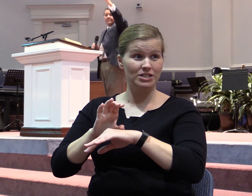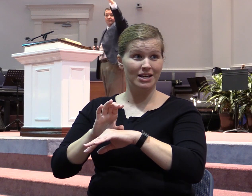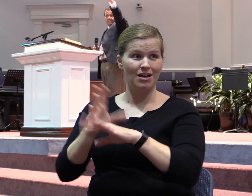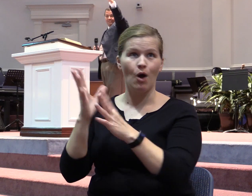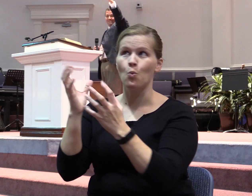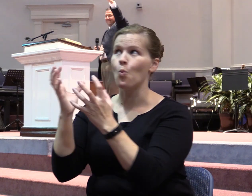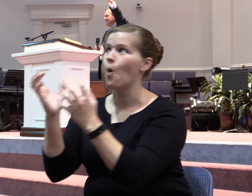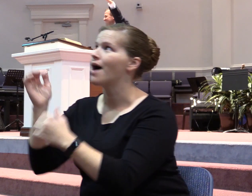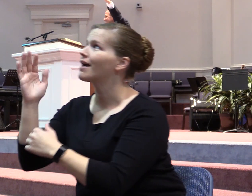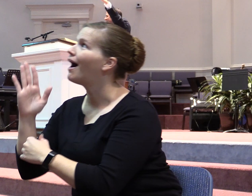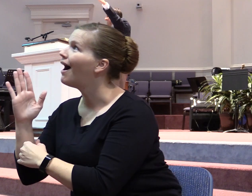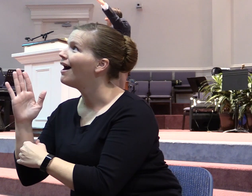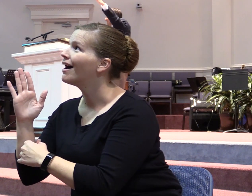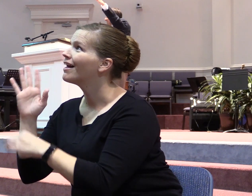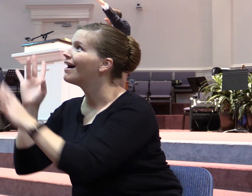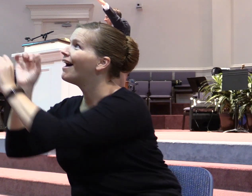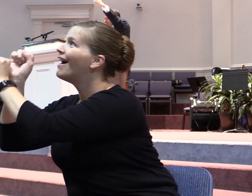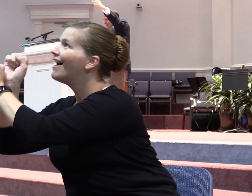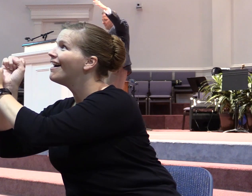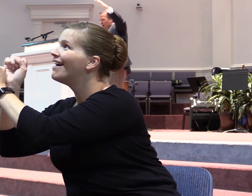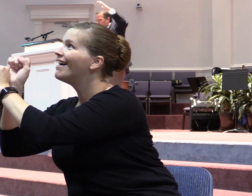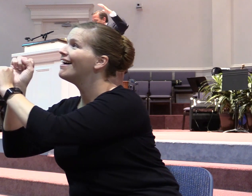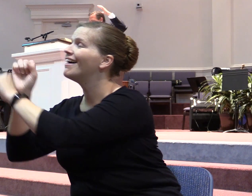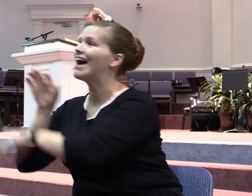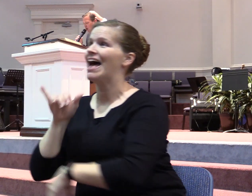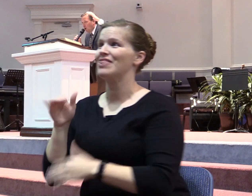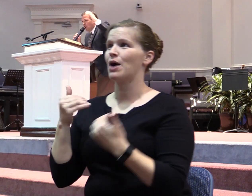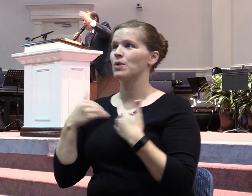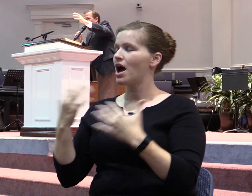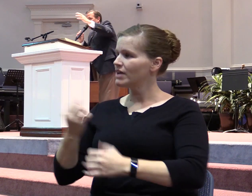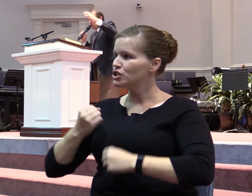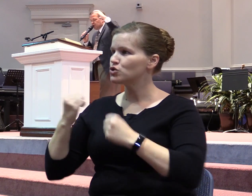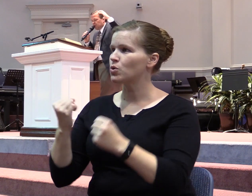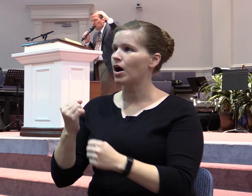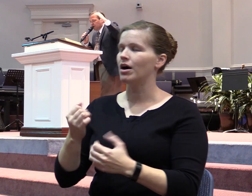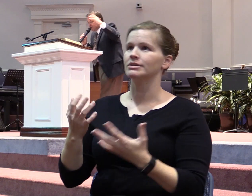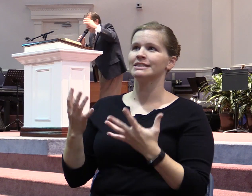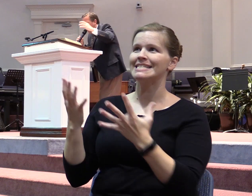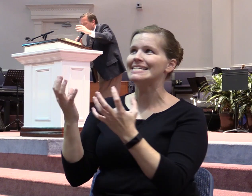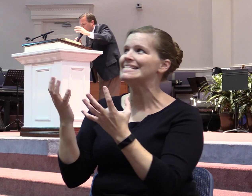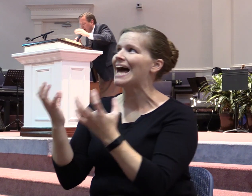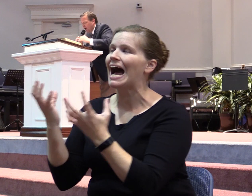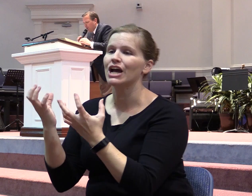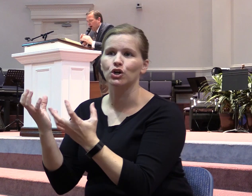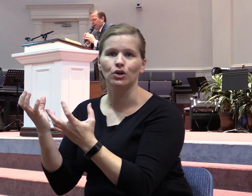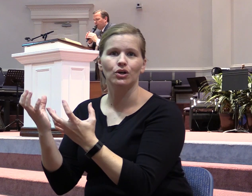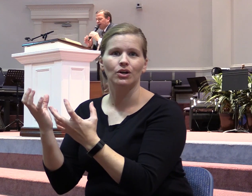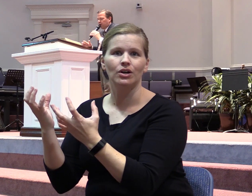and that would have a strong lust or a strong desire for a greater